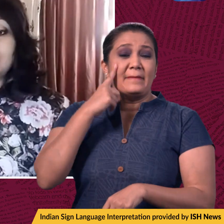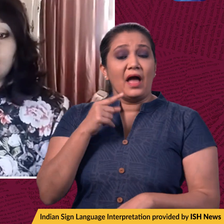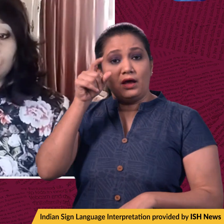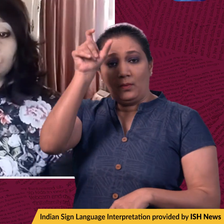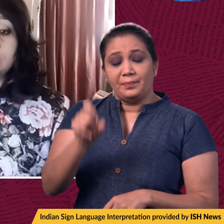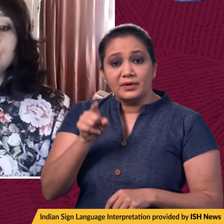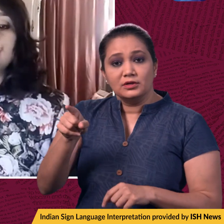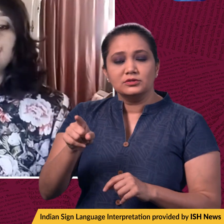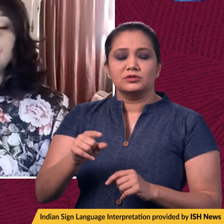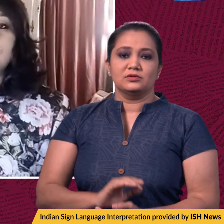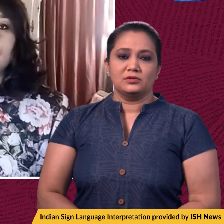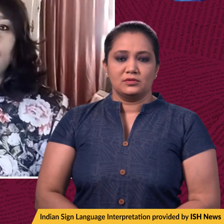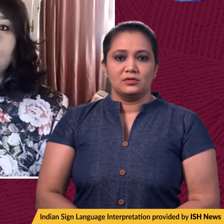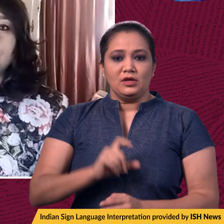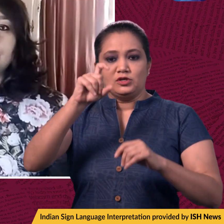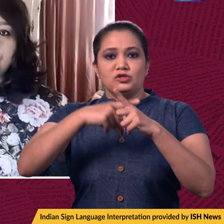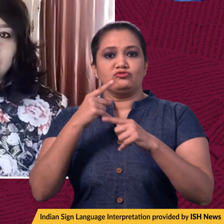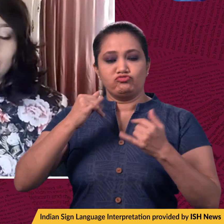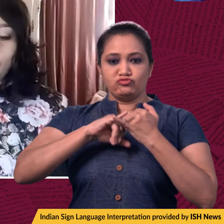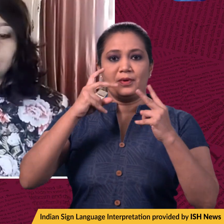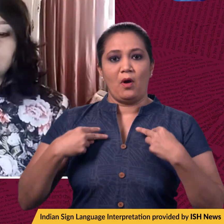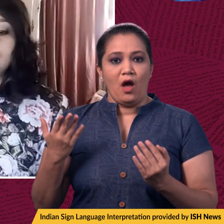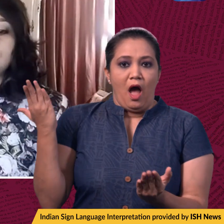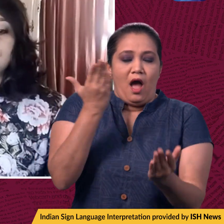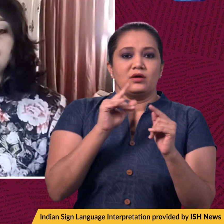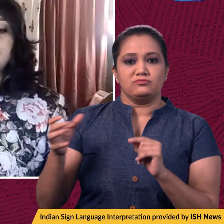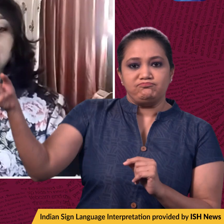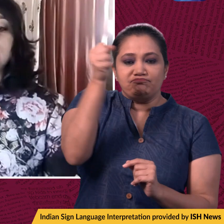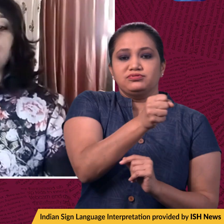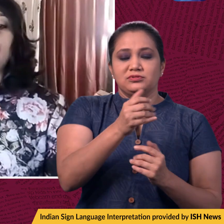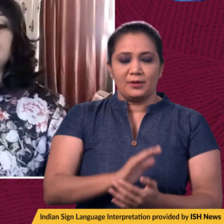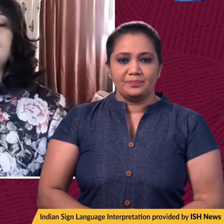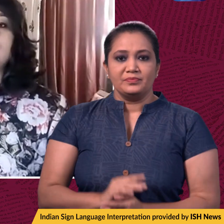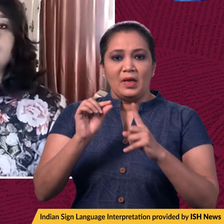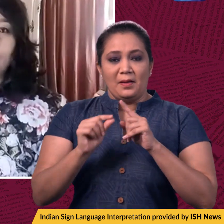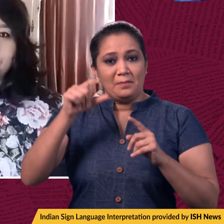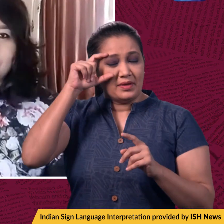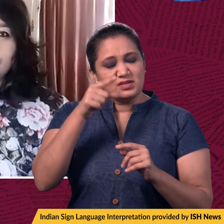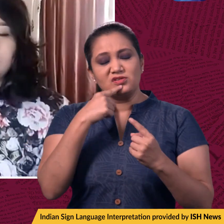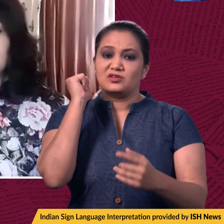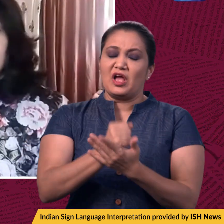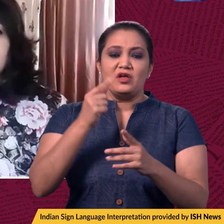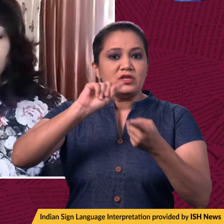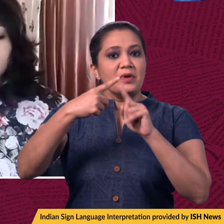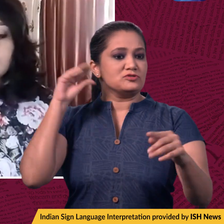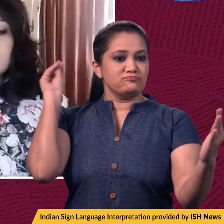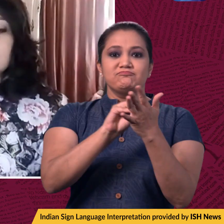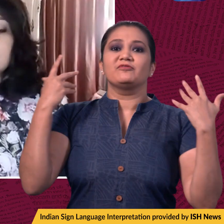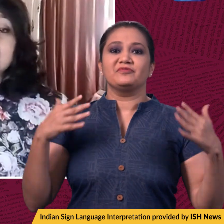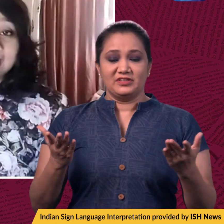black woman to serve on the Supreme Court. Now, the US President has called the confirmation a historic moment. He